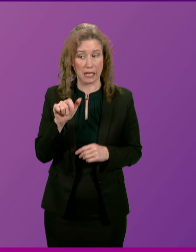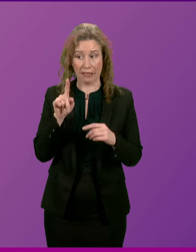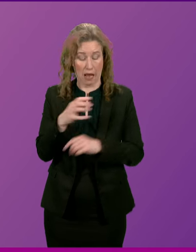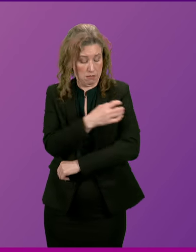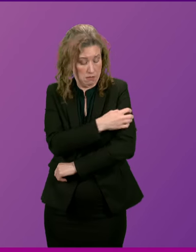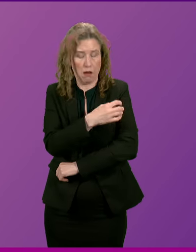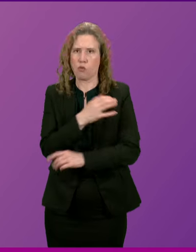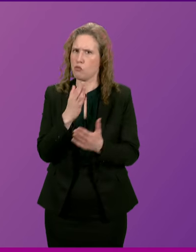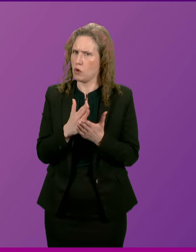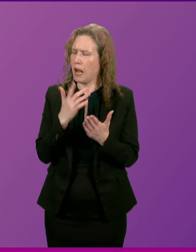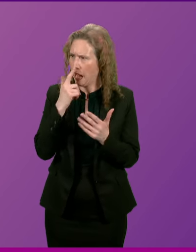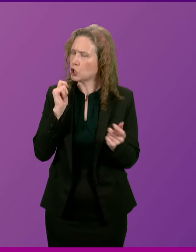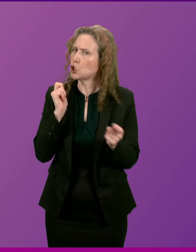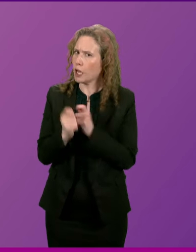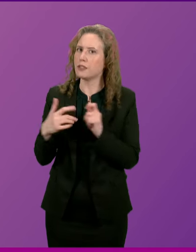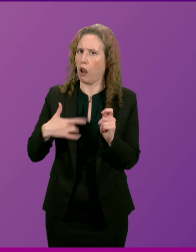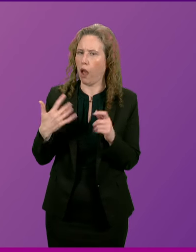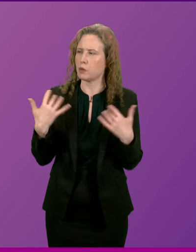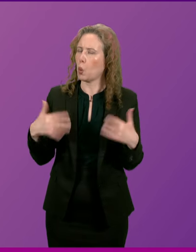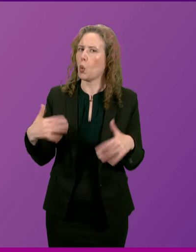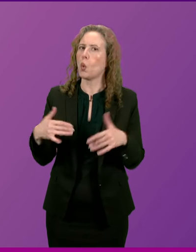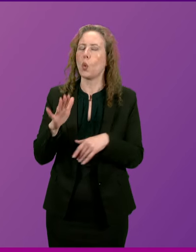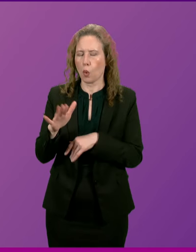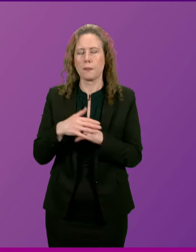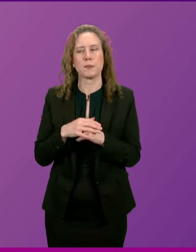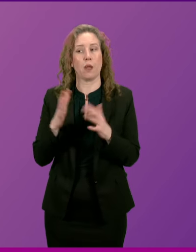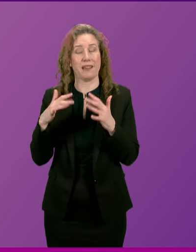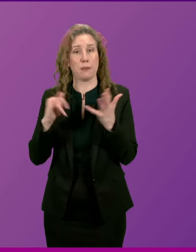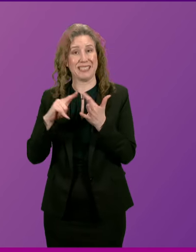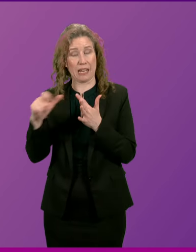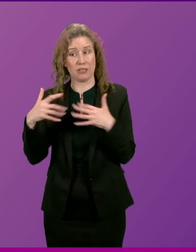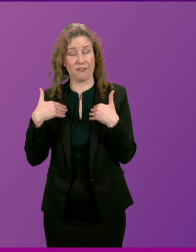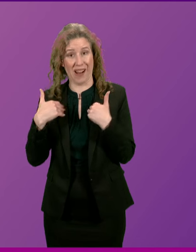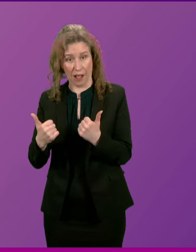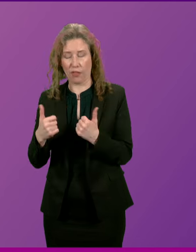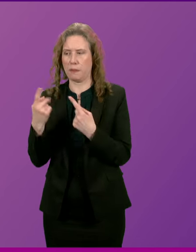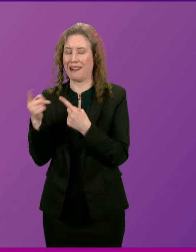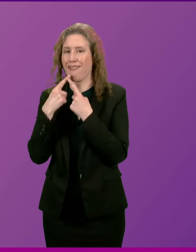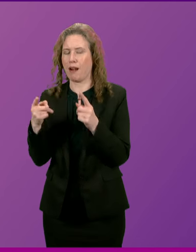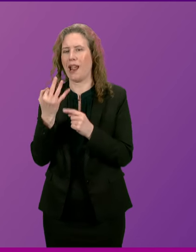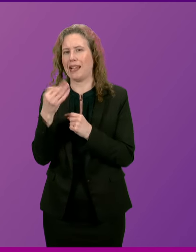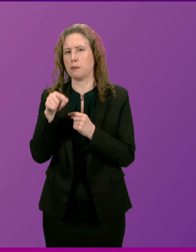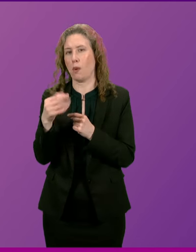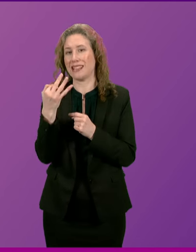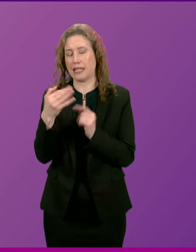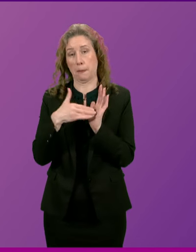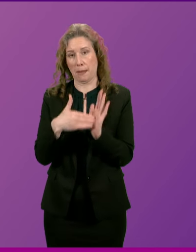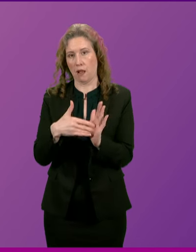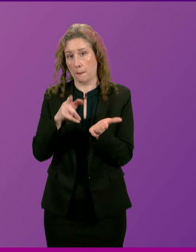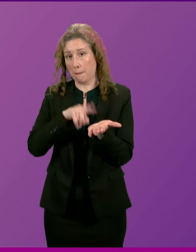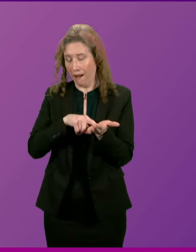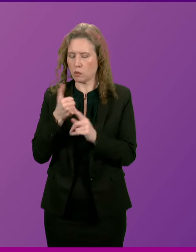treatment can be transformational. And the Cabinet Secretary for Health has announced £8.8 million